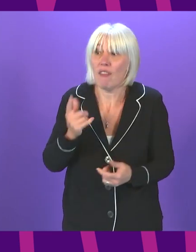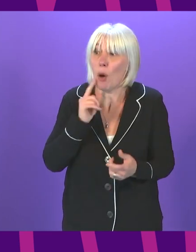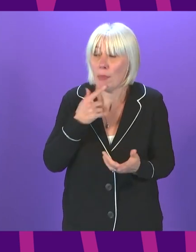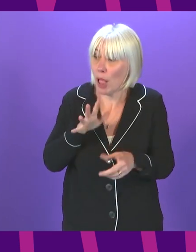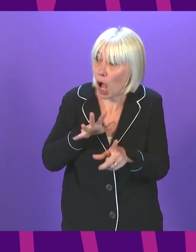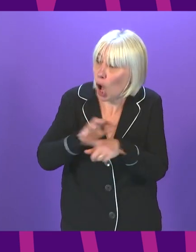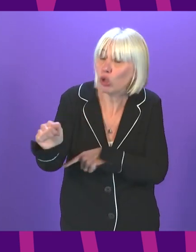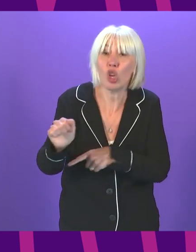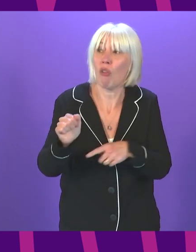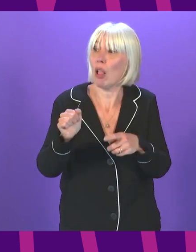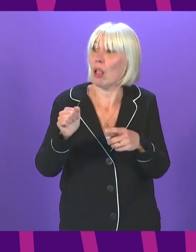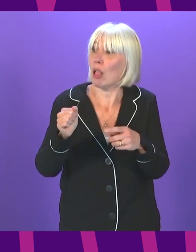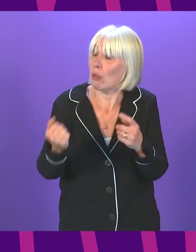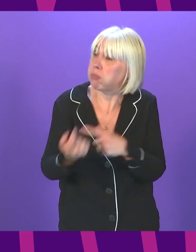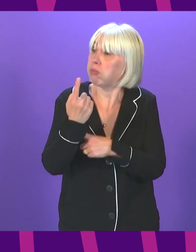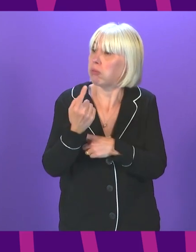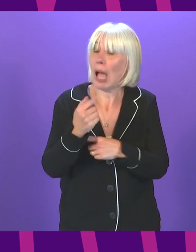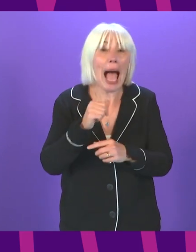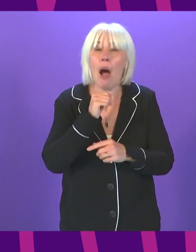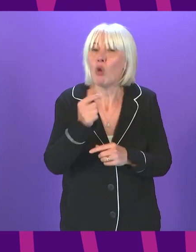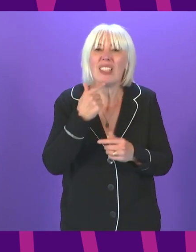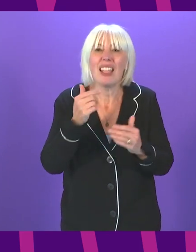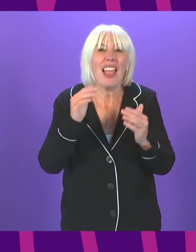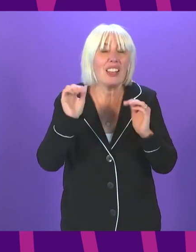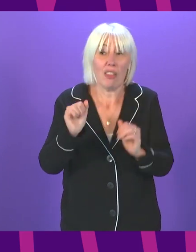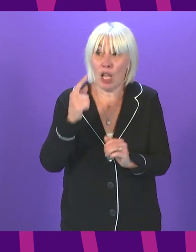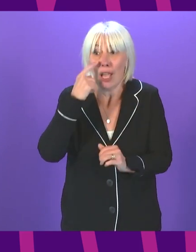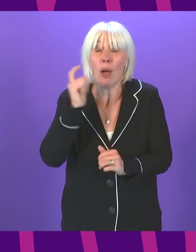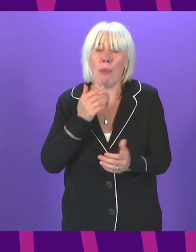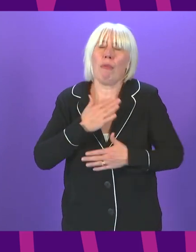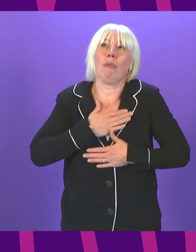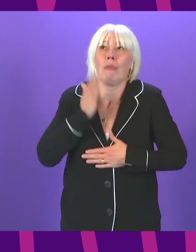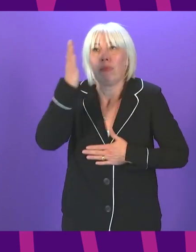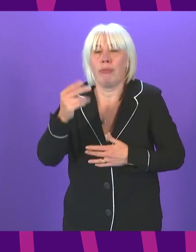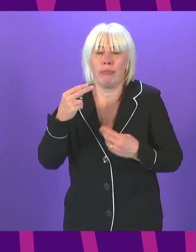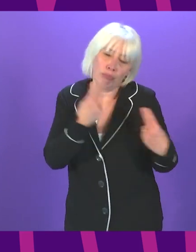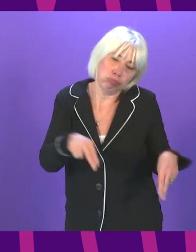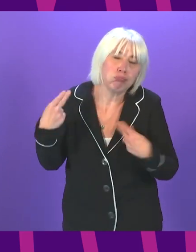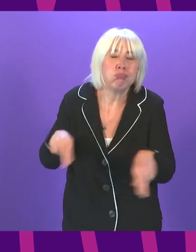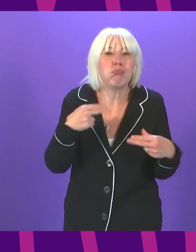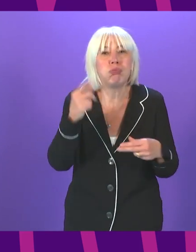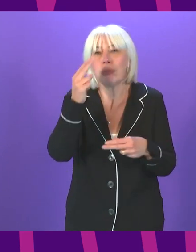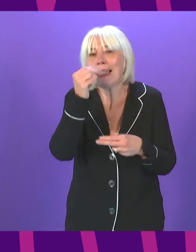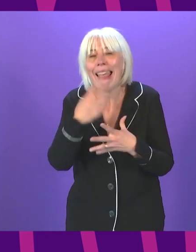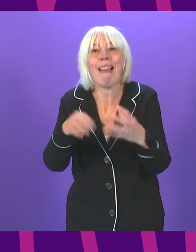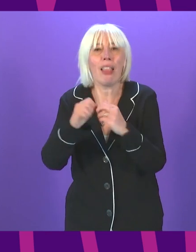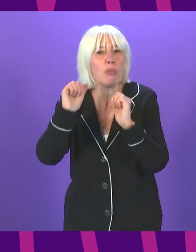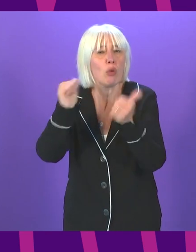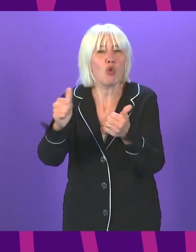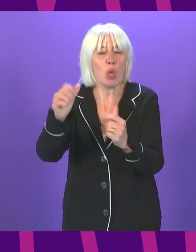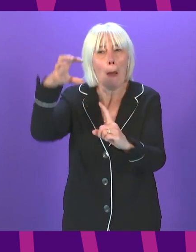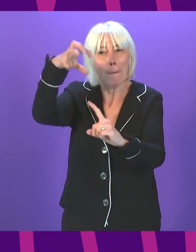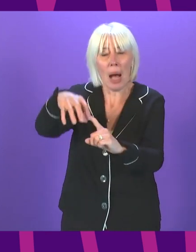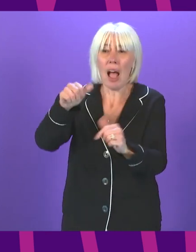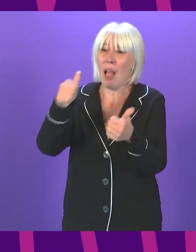cultural life. If I am not underplaying the importance of nightclubs to young people, for example. But they are venues where, despite